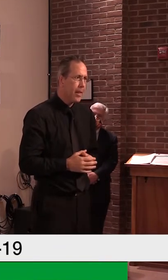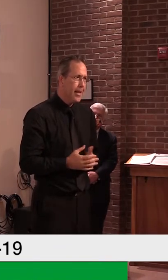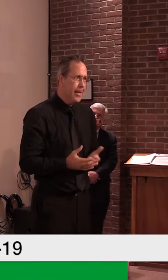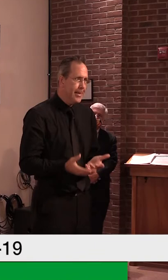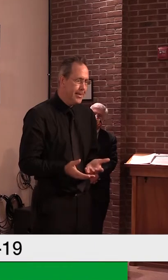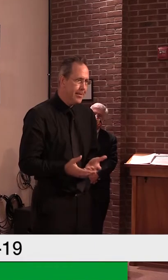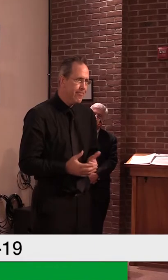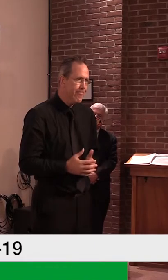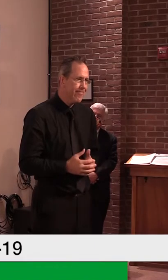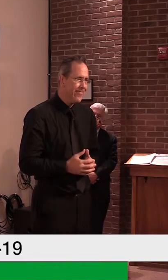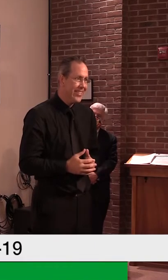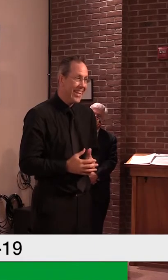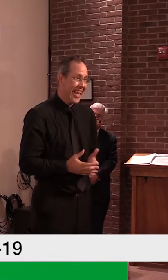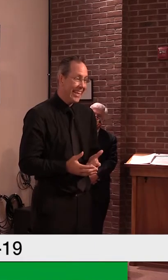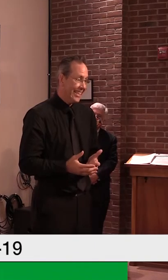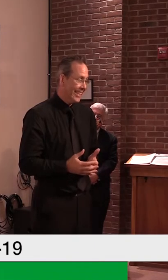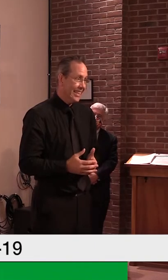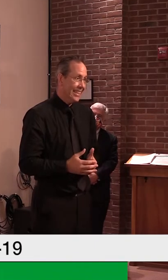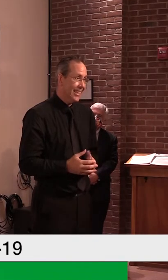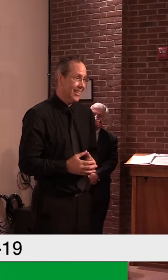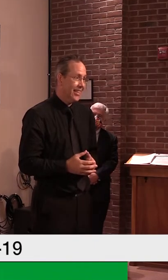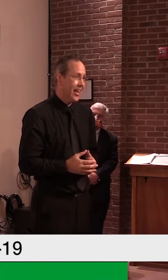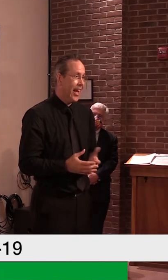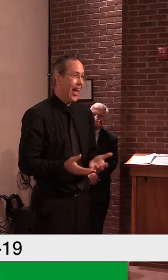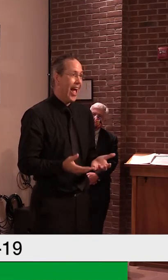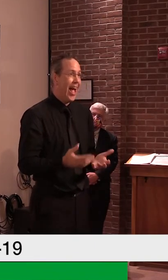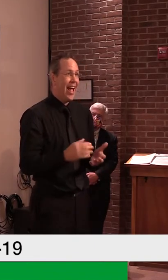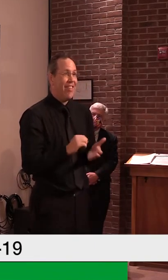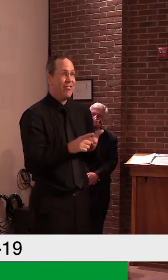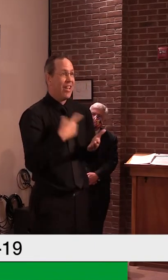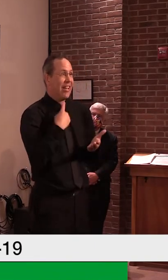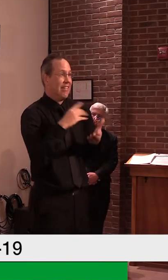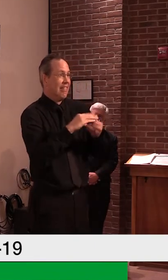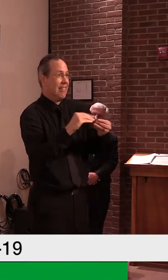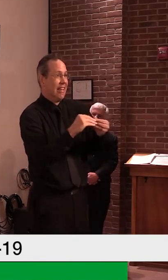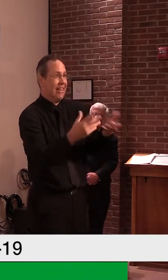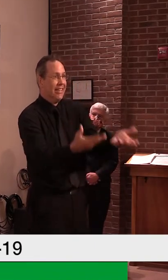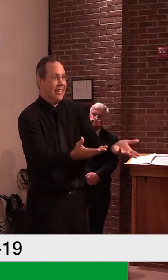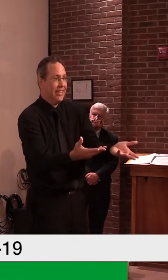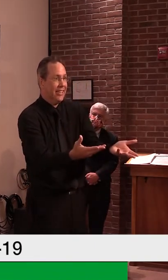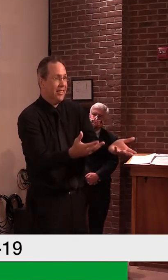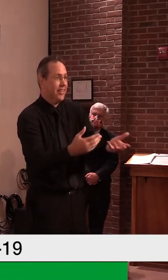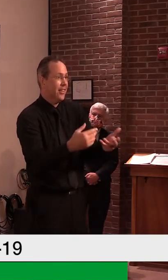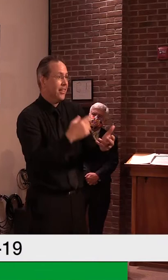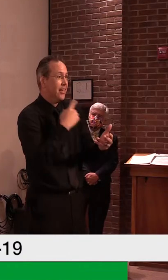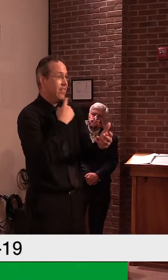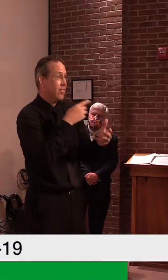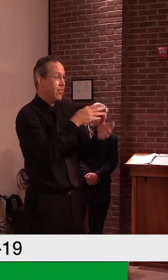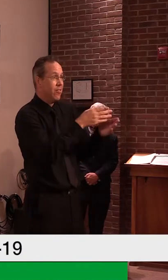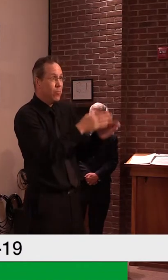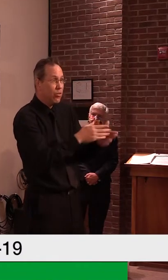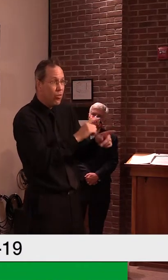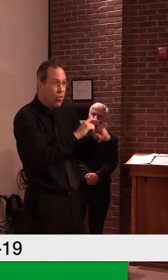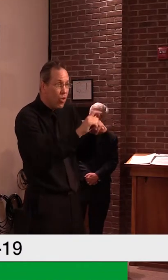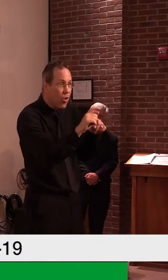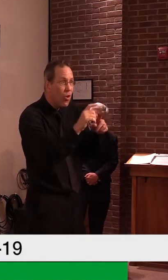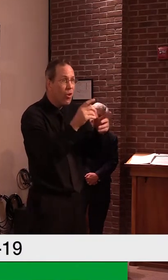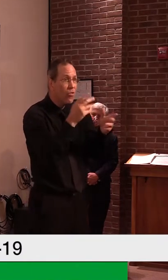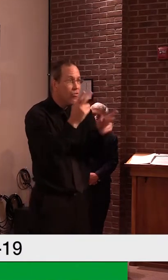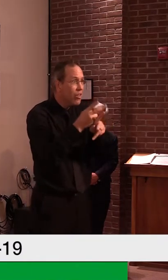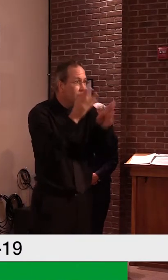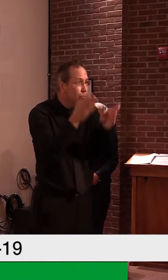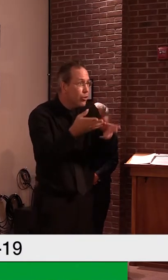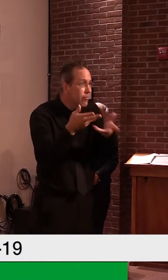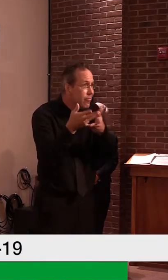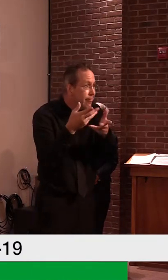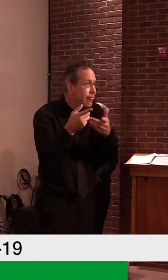that's about really all I can say that that was the appropriate thing. And they made the right phone calls ahead of time to try to get further connected